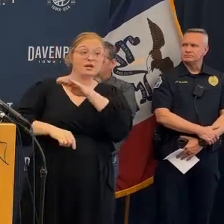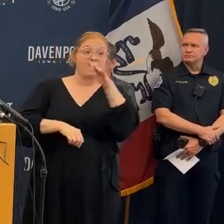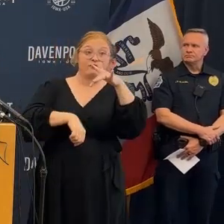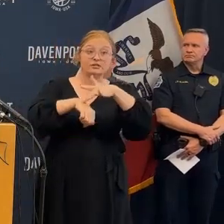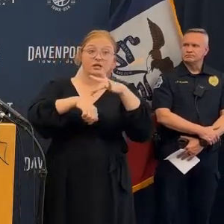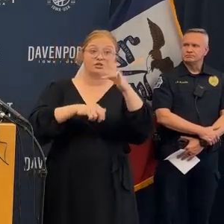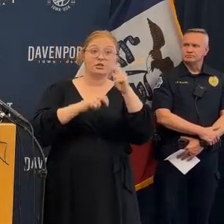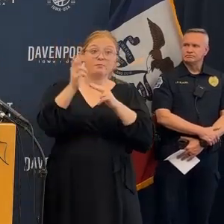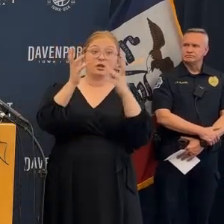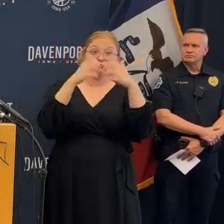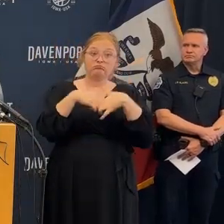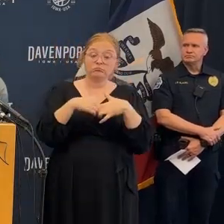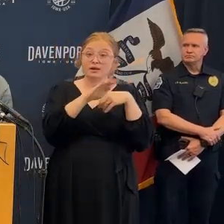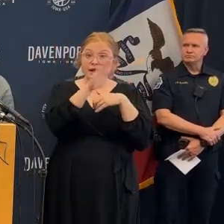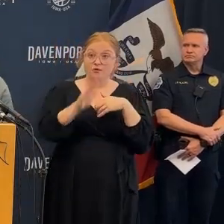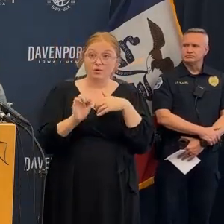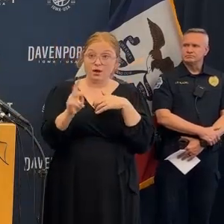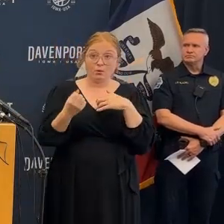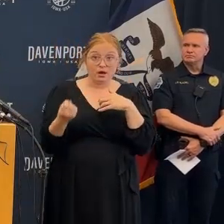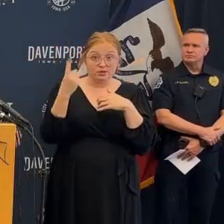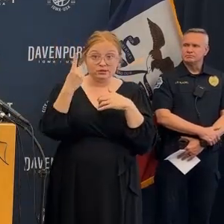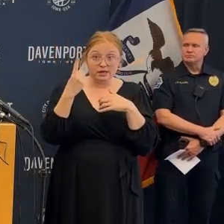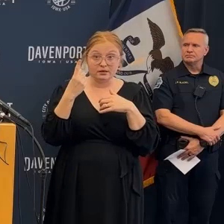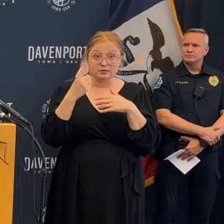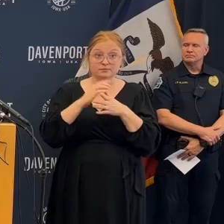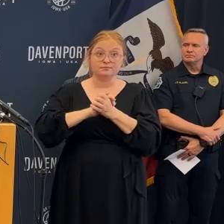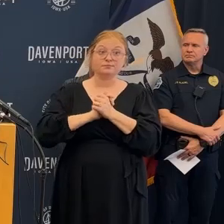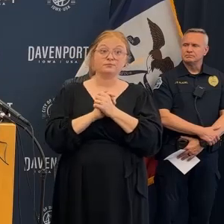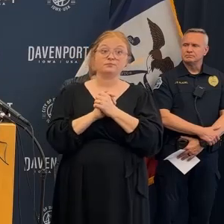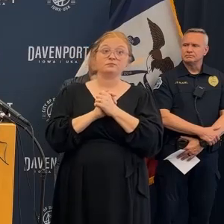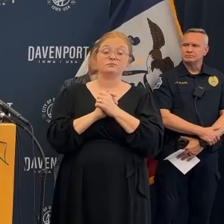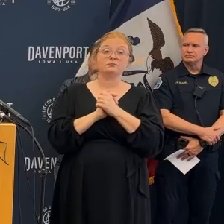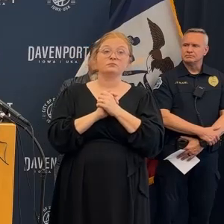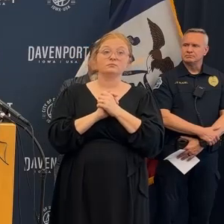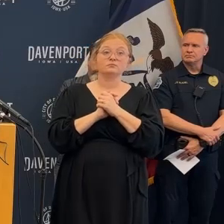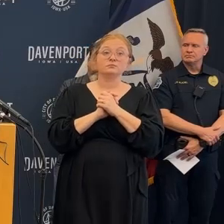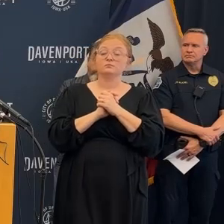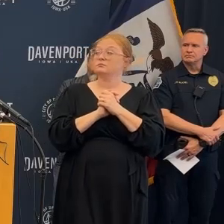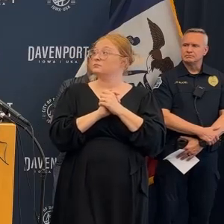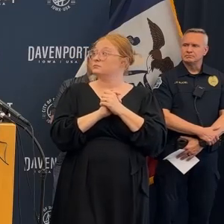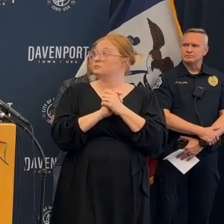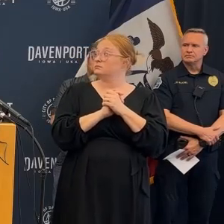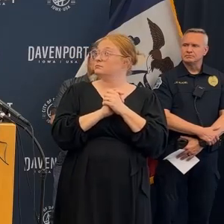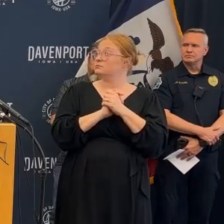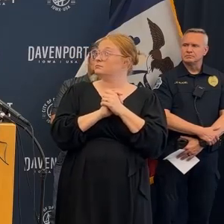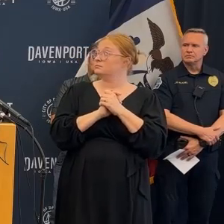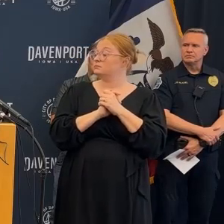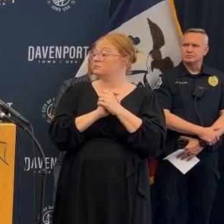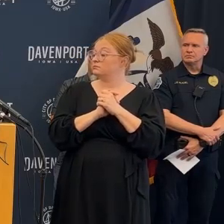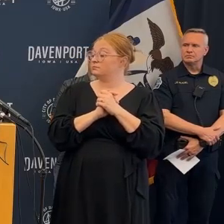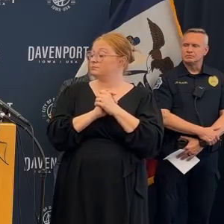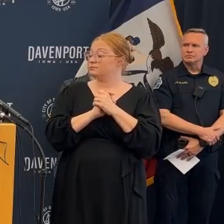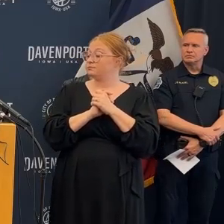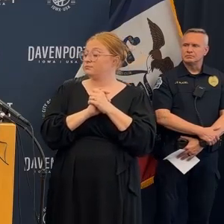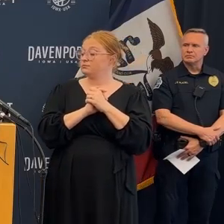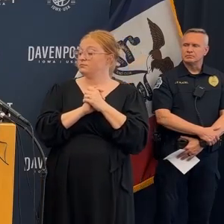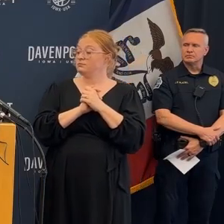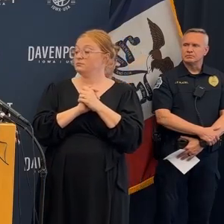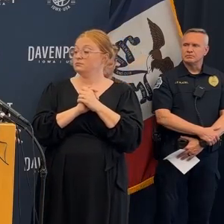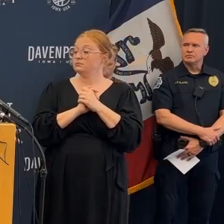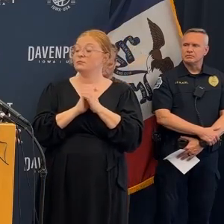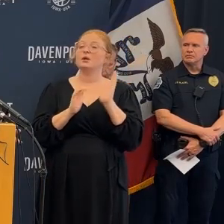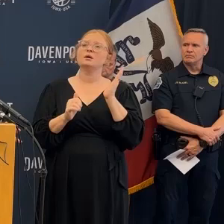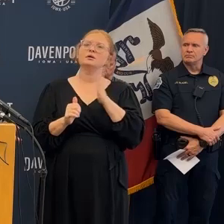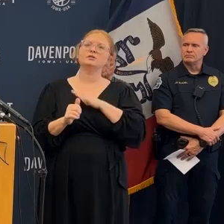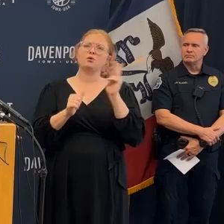quick to make that decision we haven't demoed it I understand you're homed in on that we might have been saying we're going to demo I'm off your email